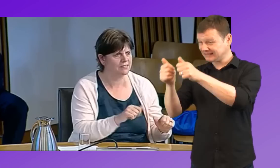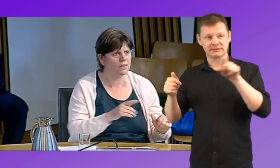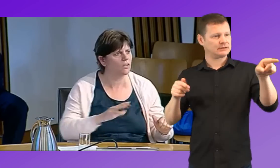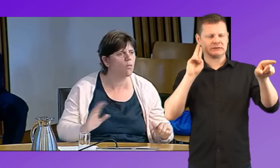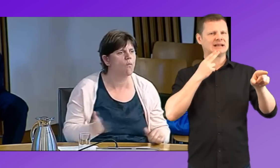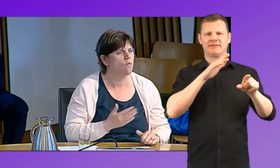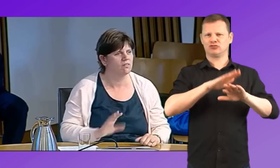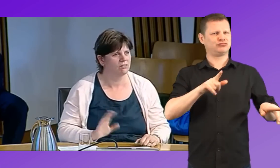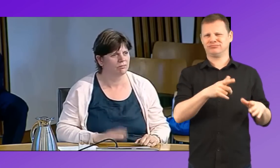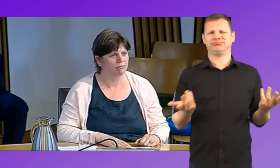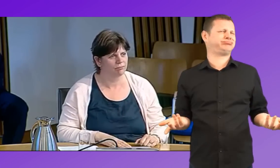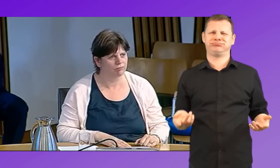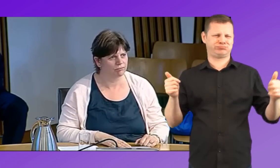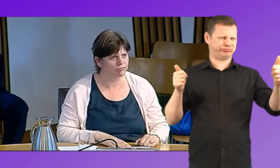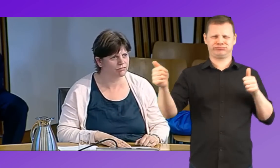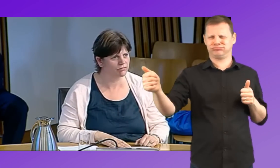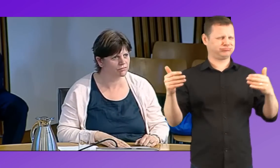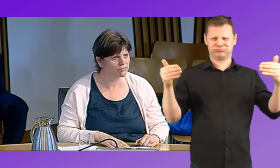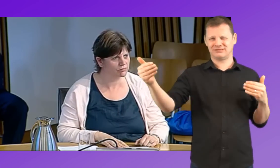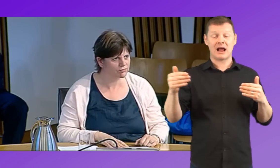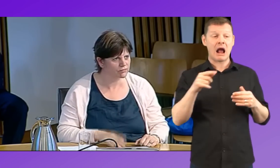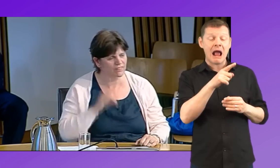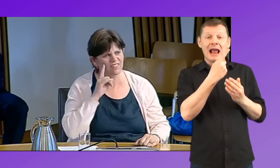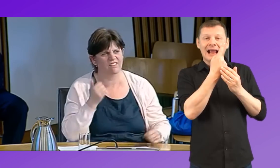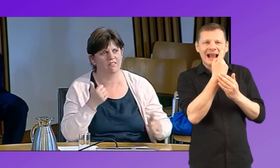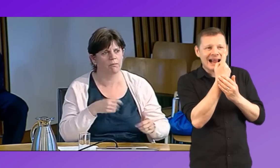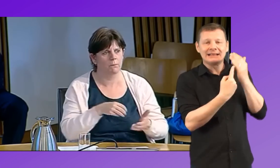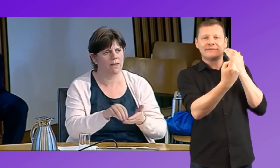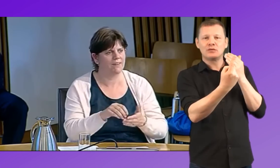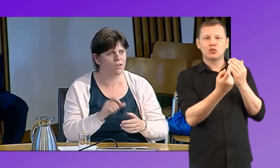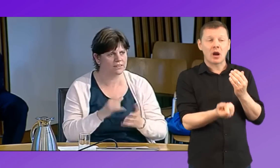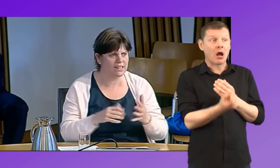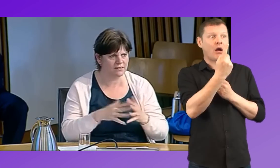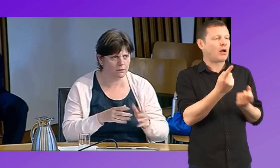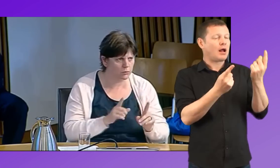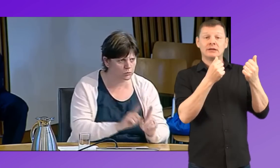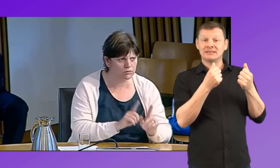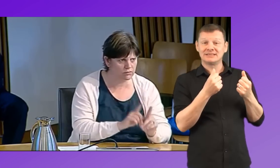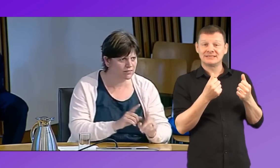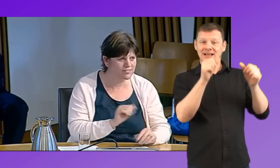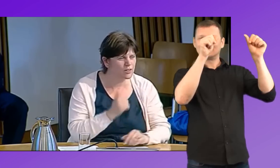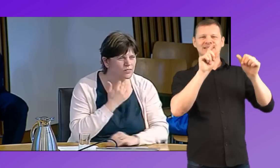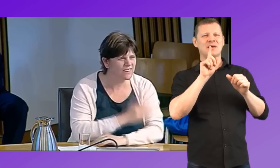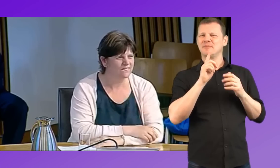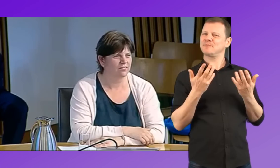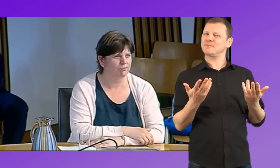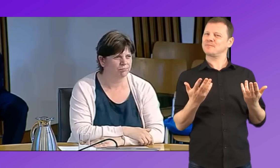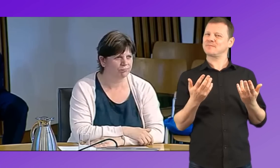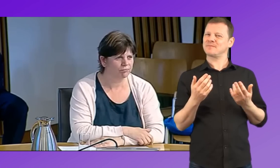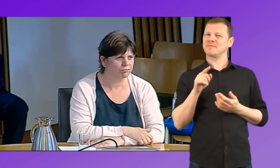We do have some isolated individual success stories, but it's by no means predictive. And often what